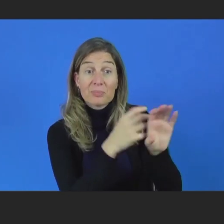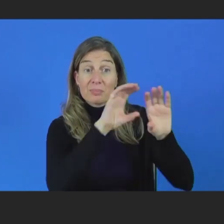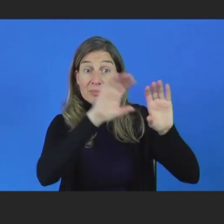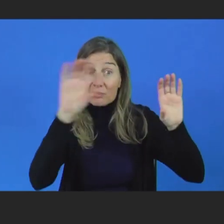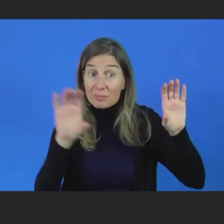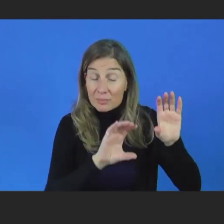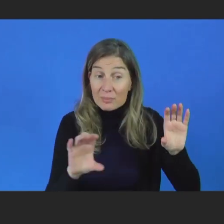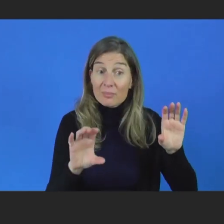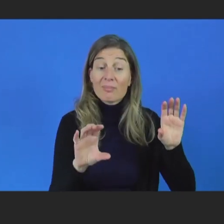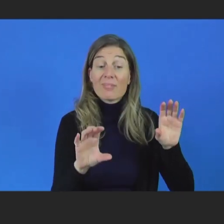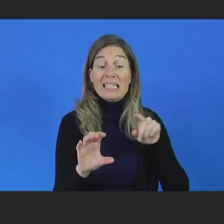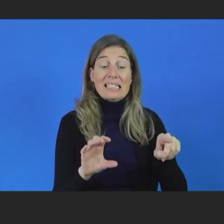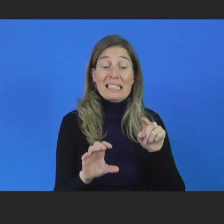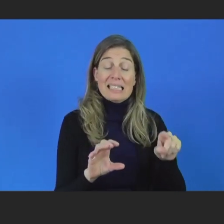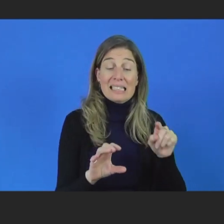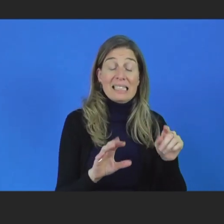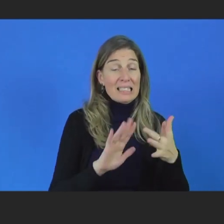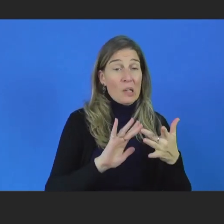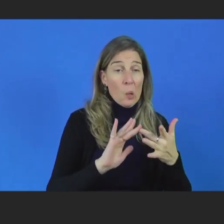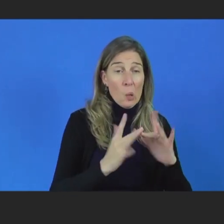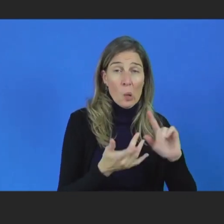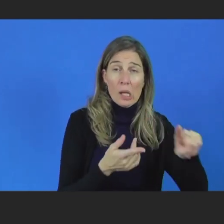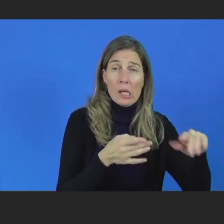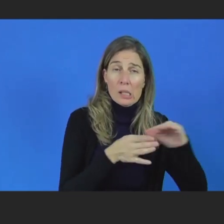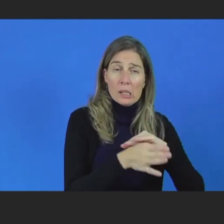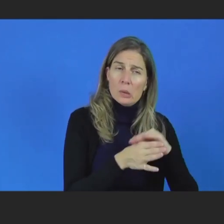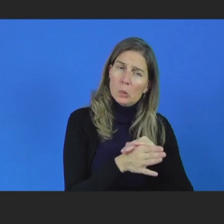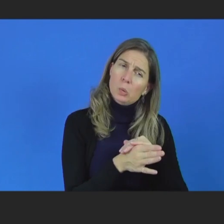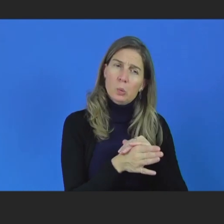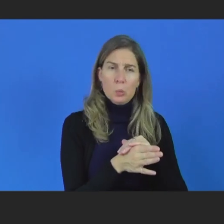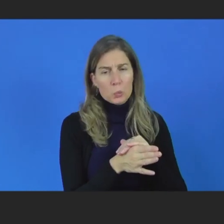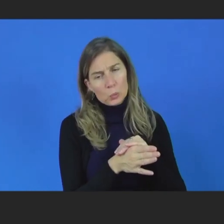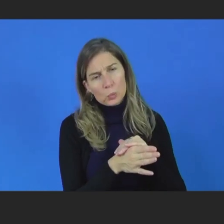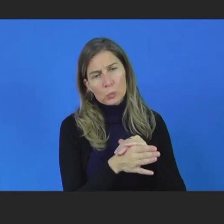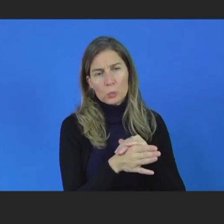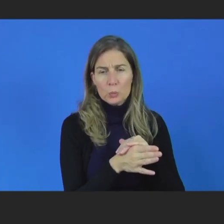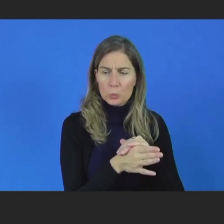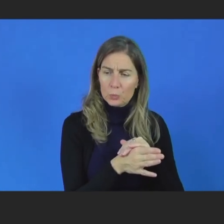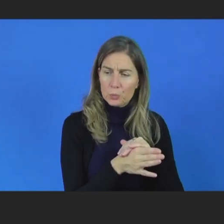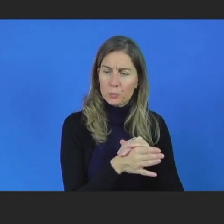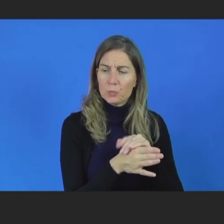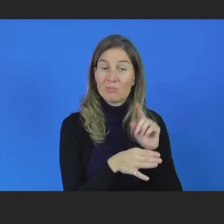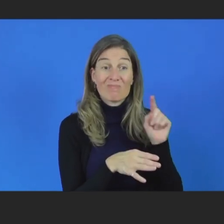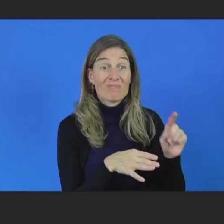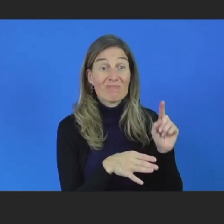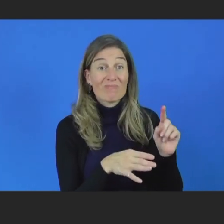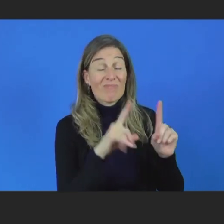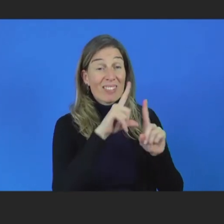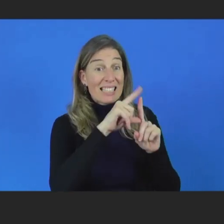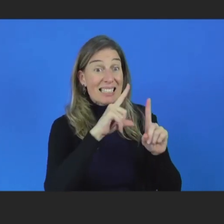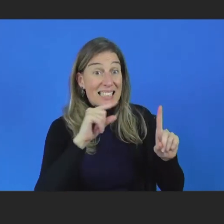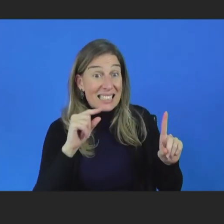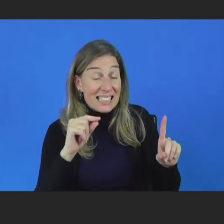the difficulties with digital accessibility are being exacerbated